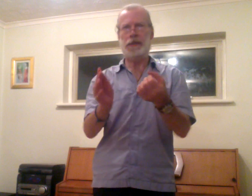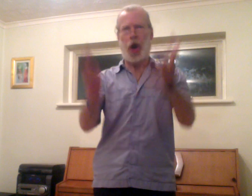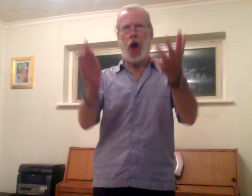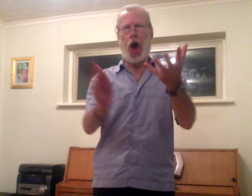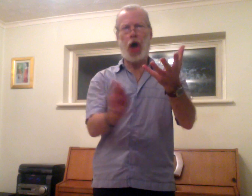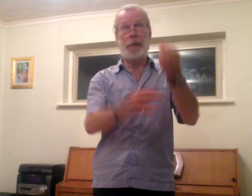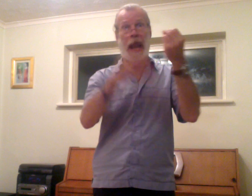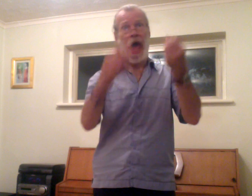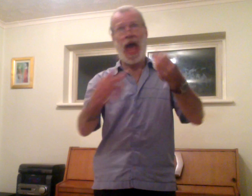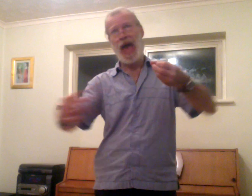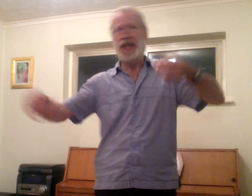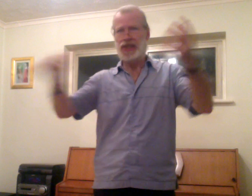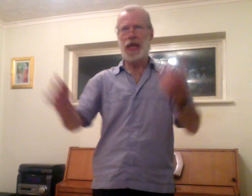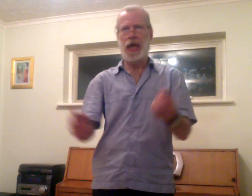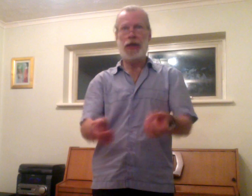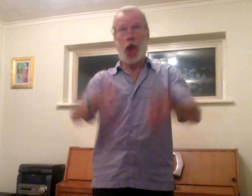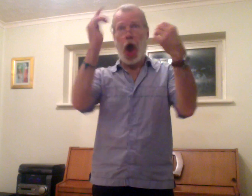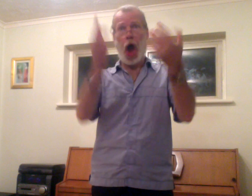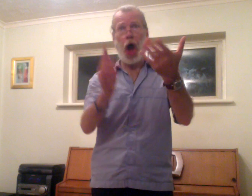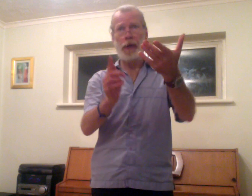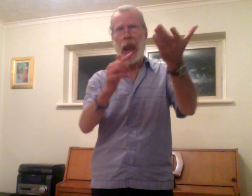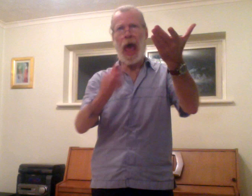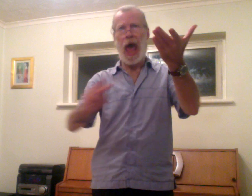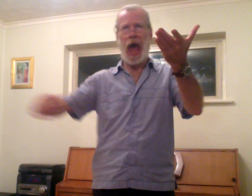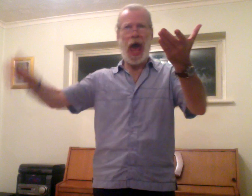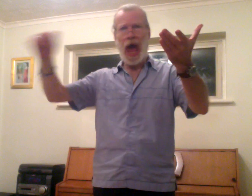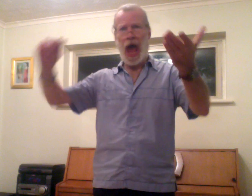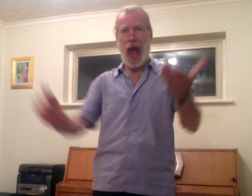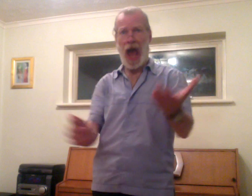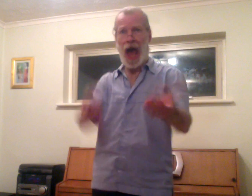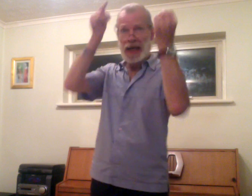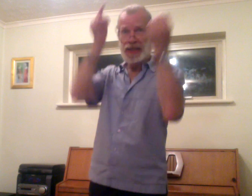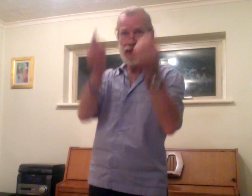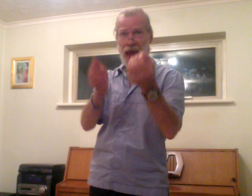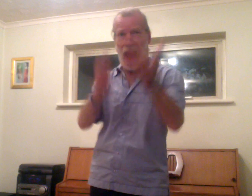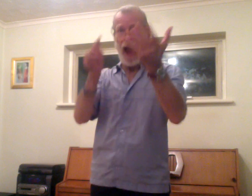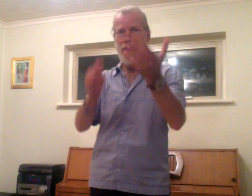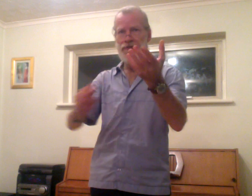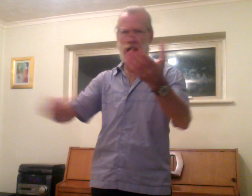God bless, God bless Africa